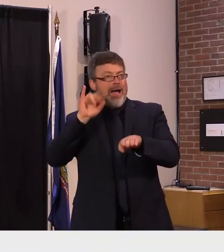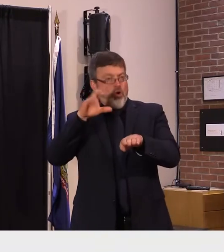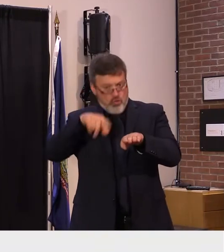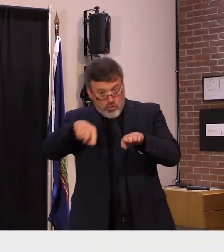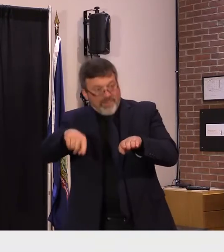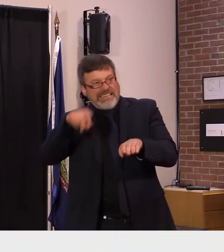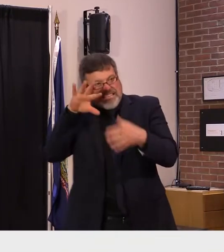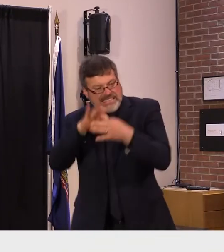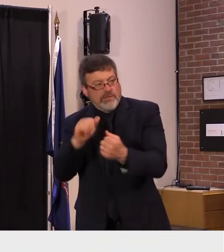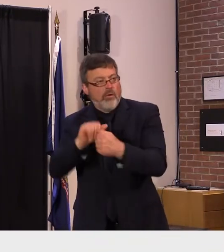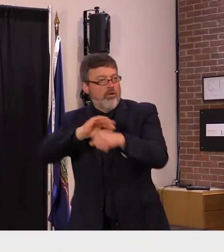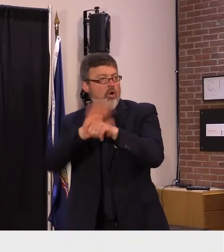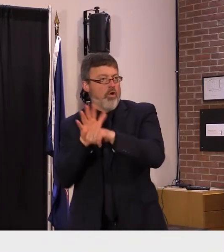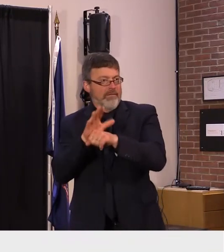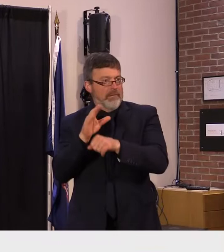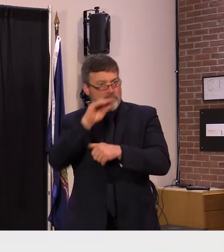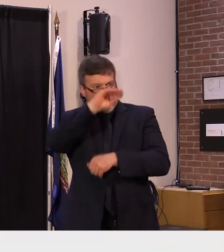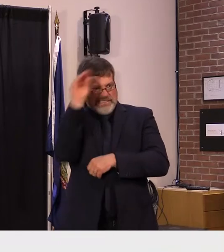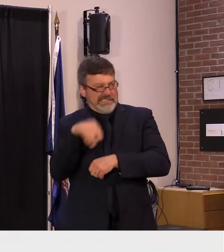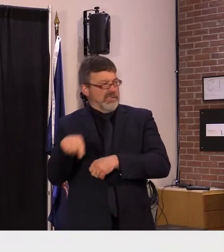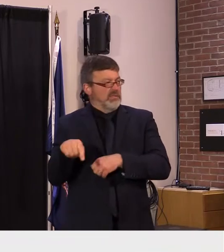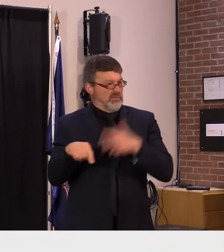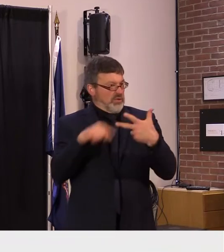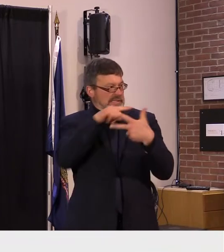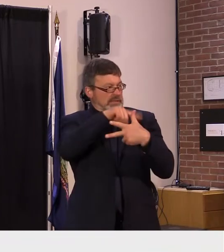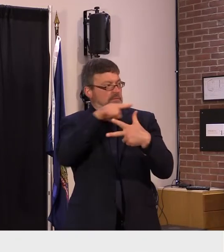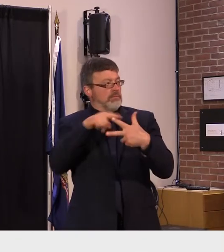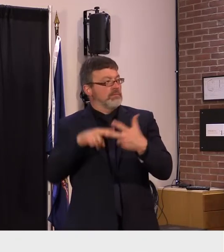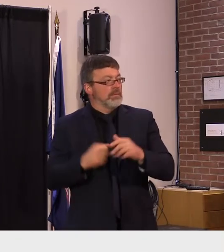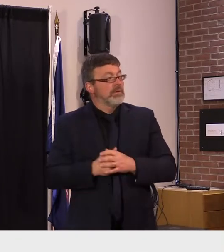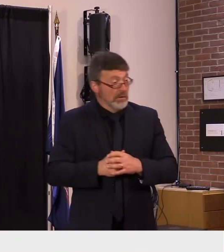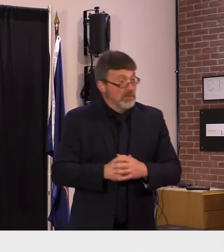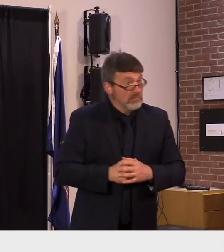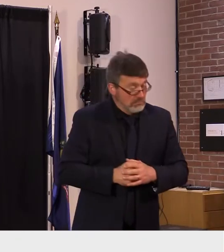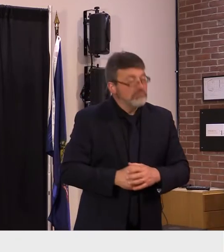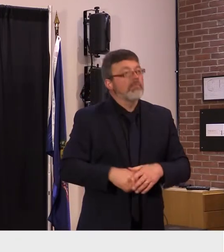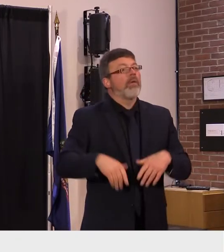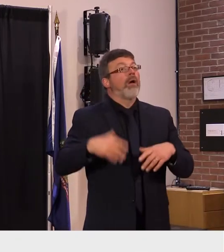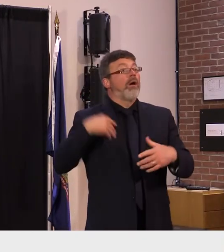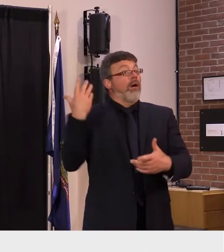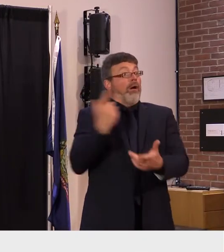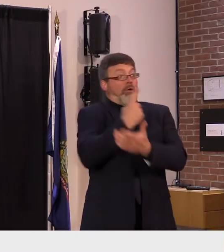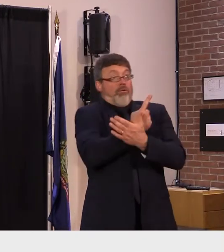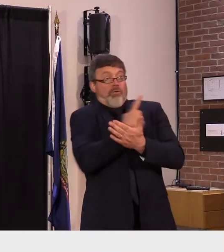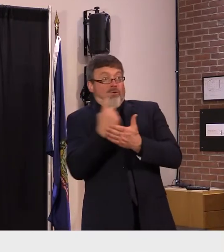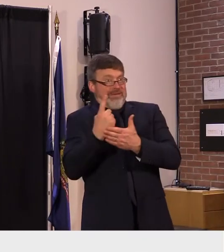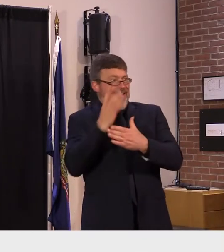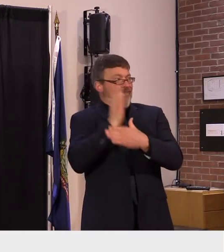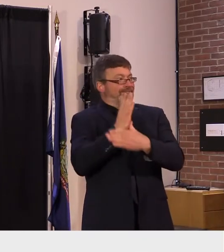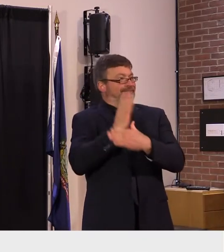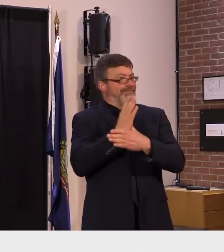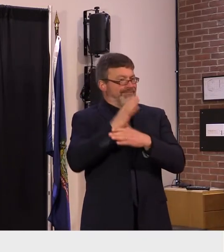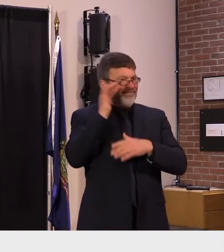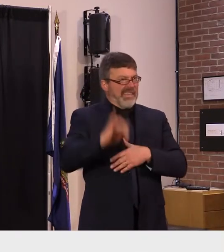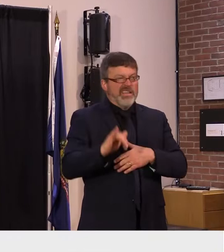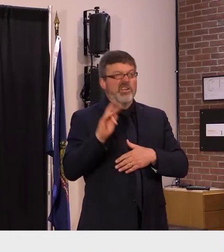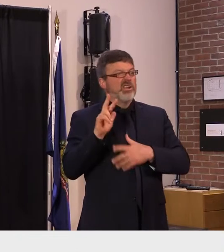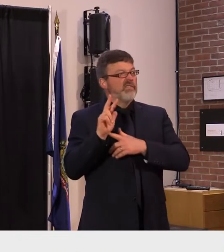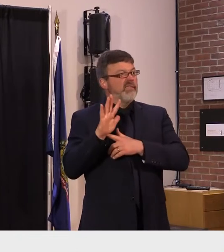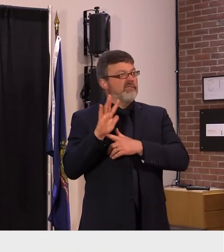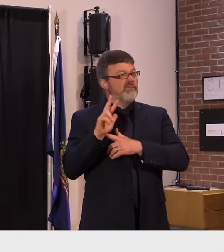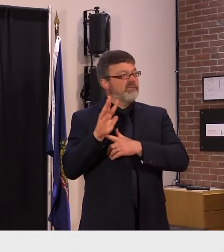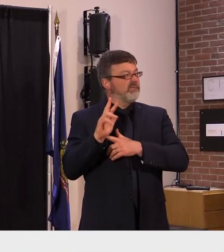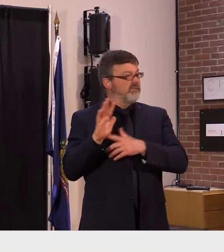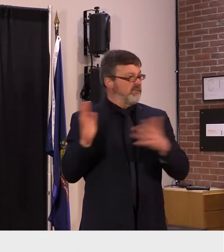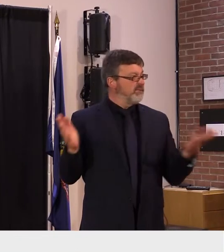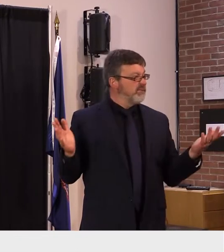average for hospitalizations is 35 and for icu is four there has been only one